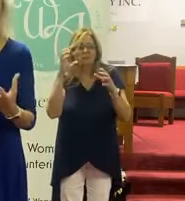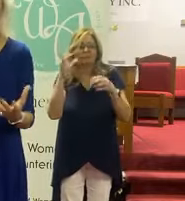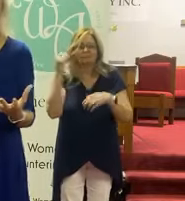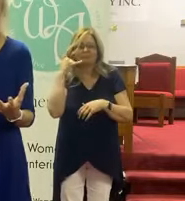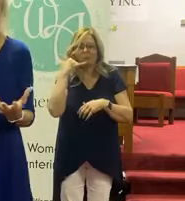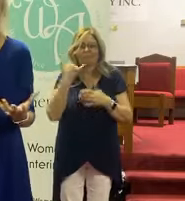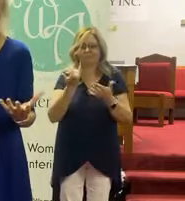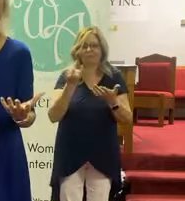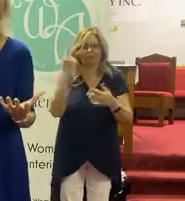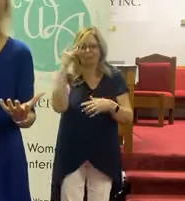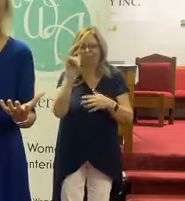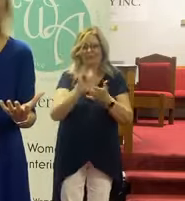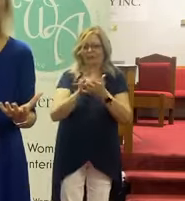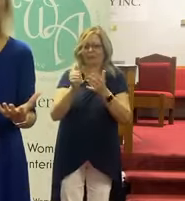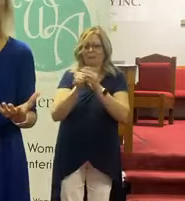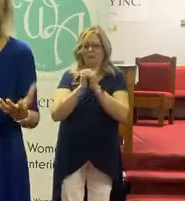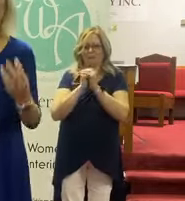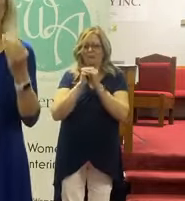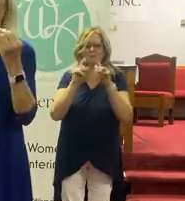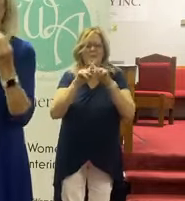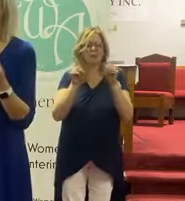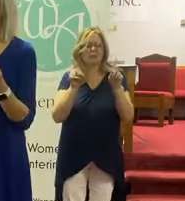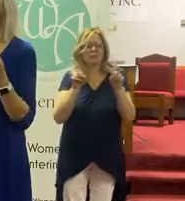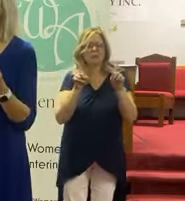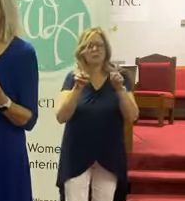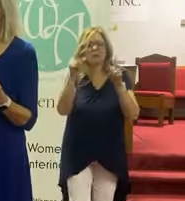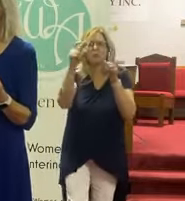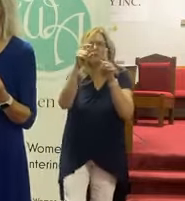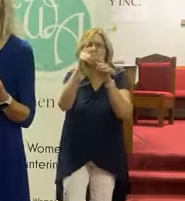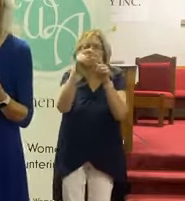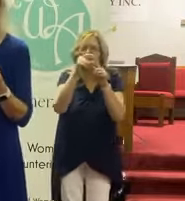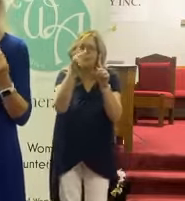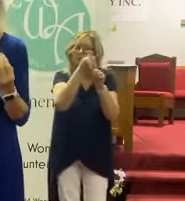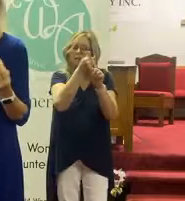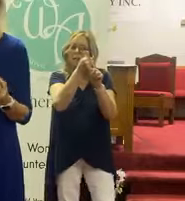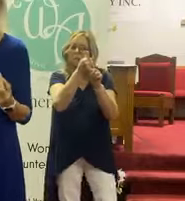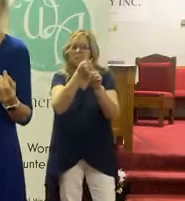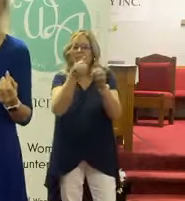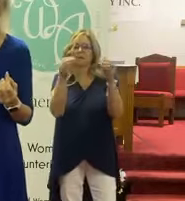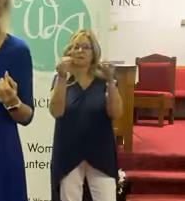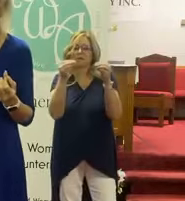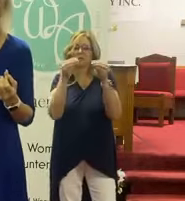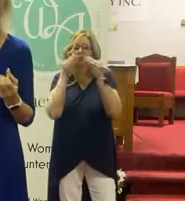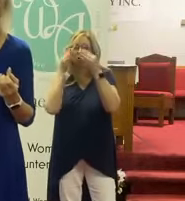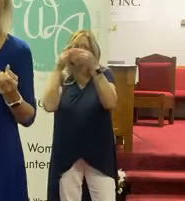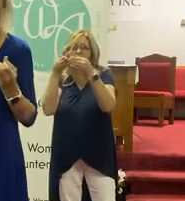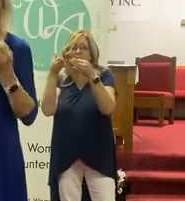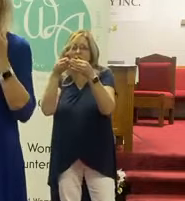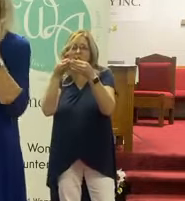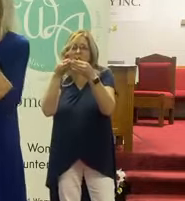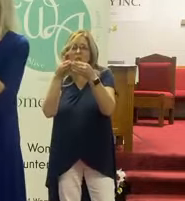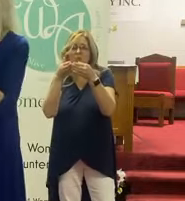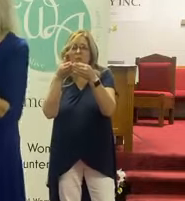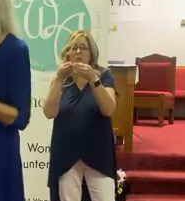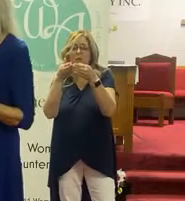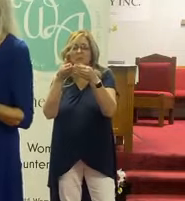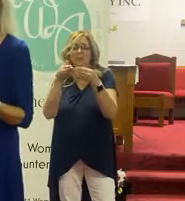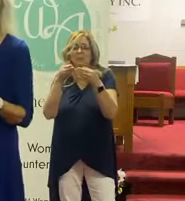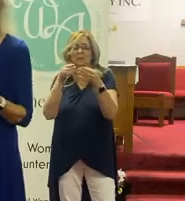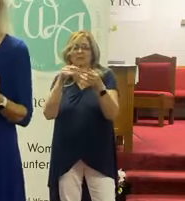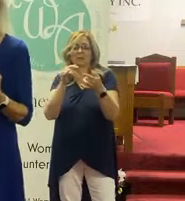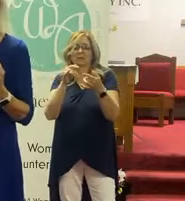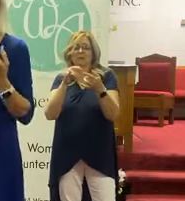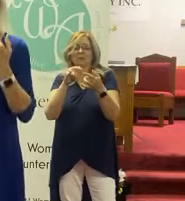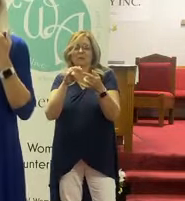And we think of that as worship. But the word worship means the kiss word. So it's an intimate